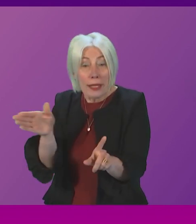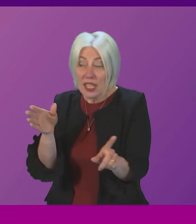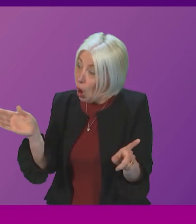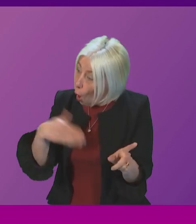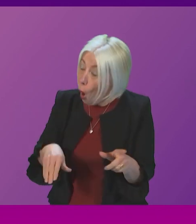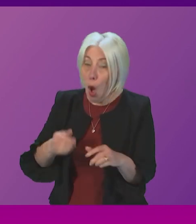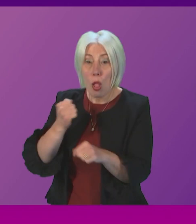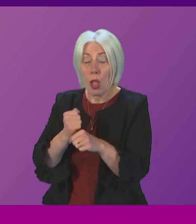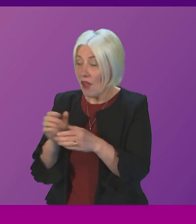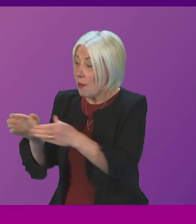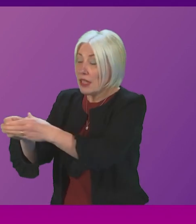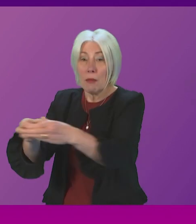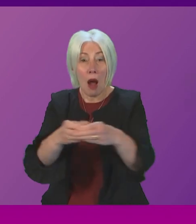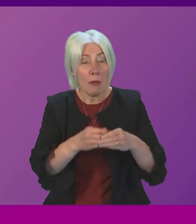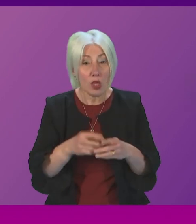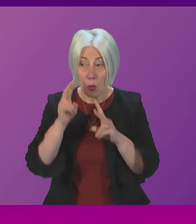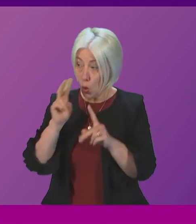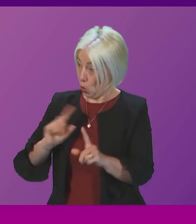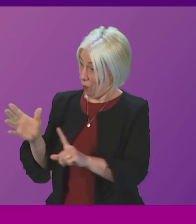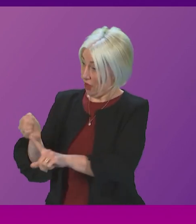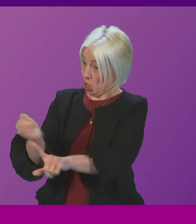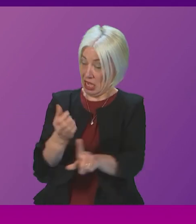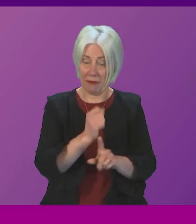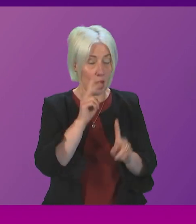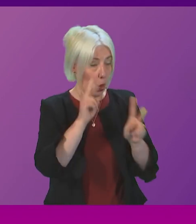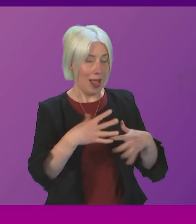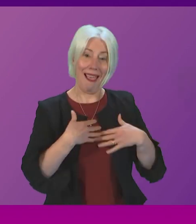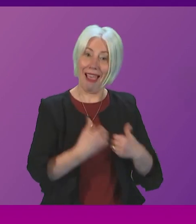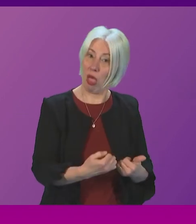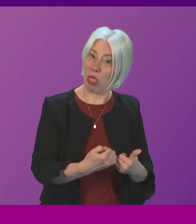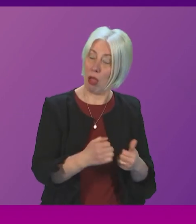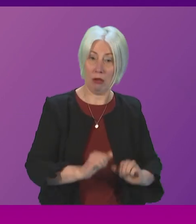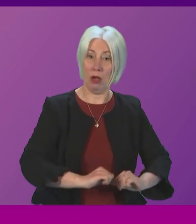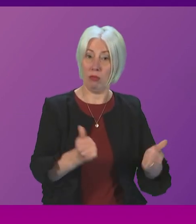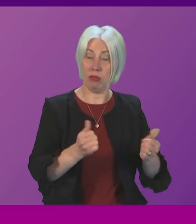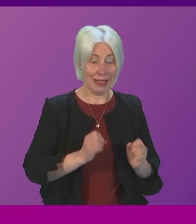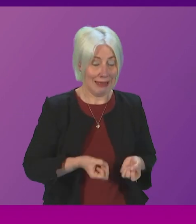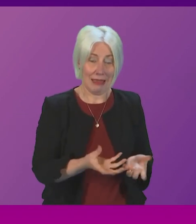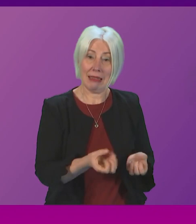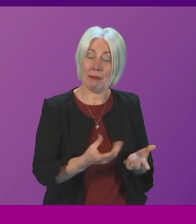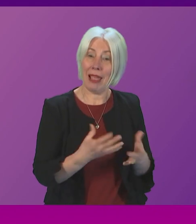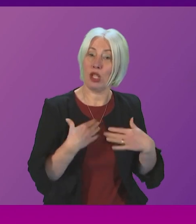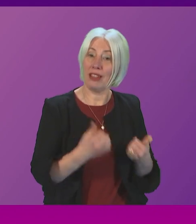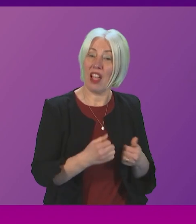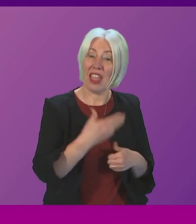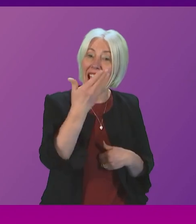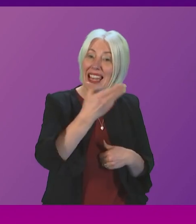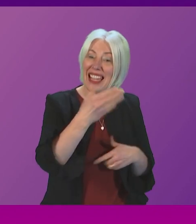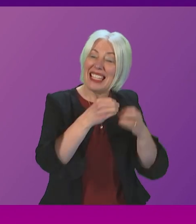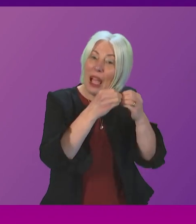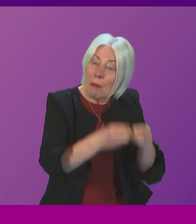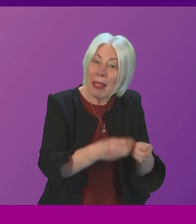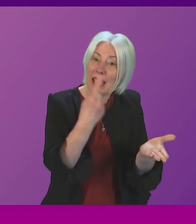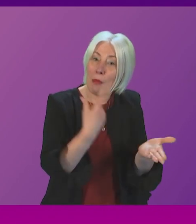department we can look at the achievements of this government in health for example we have record health spending over 19 billion pounds